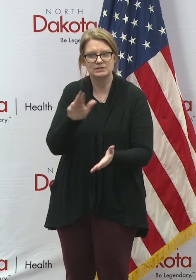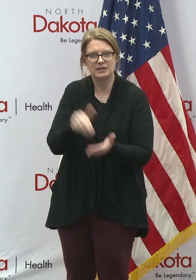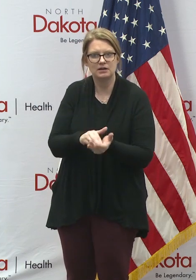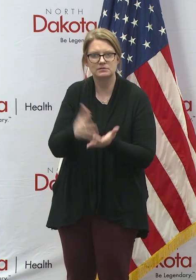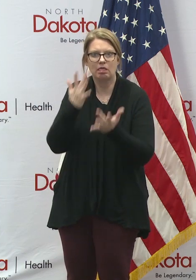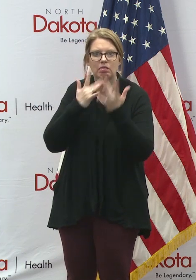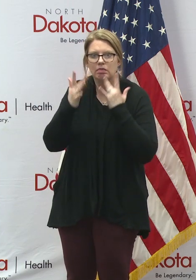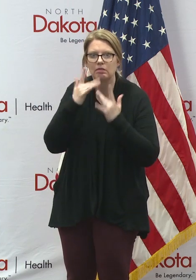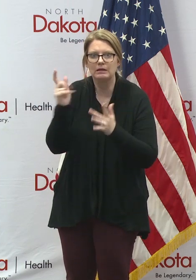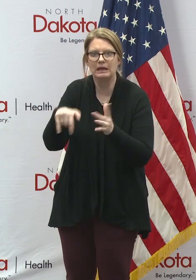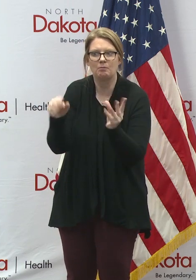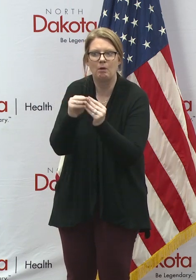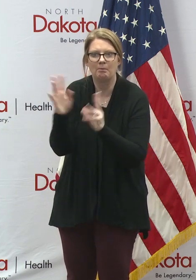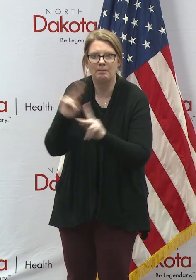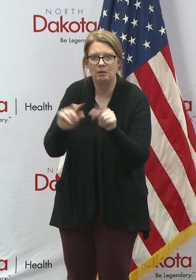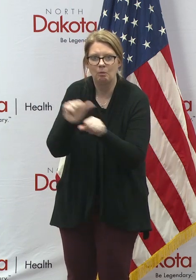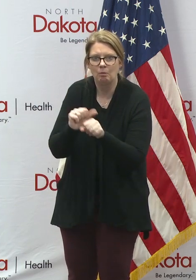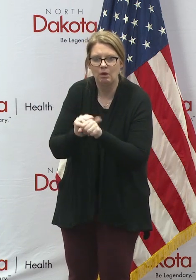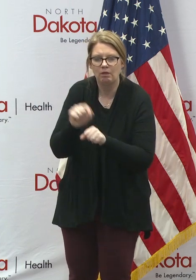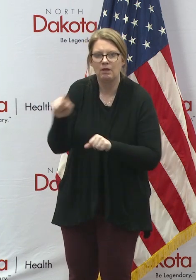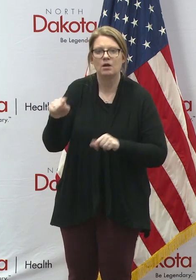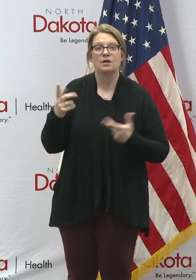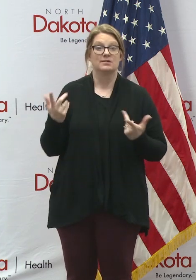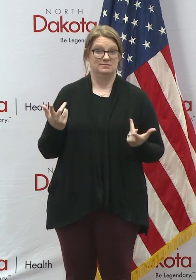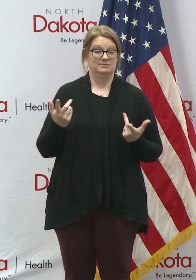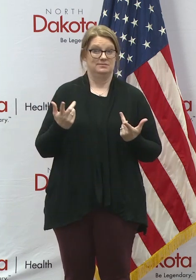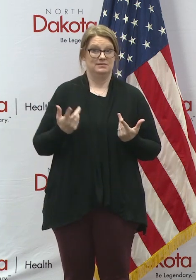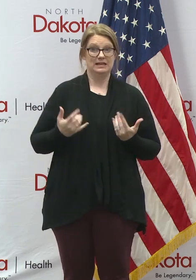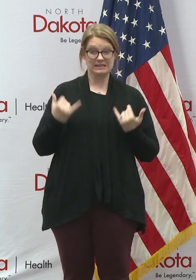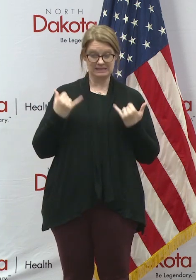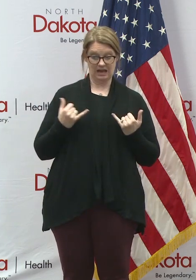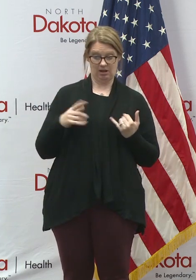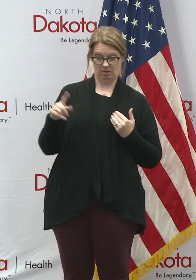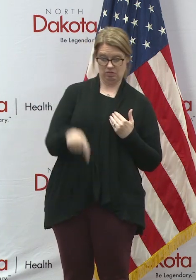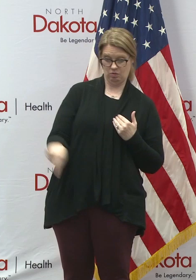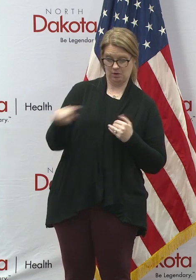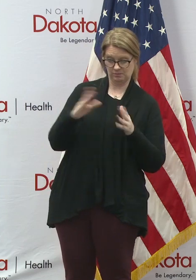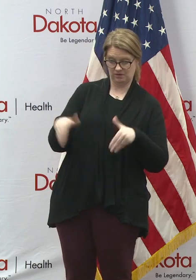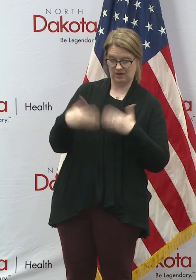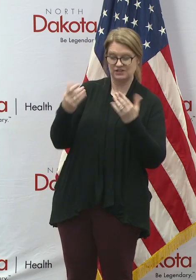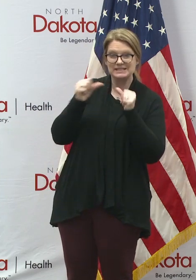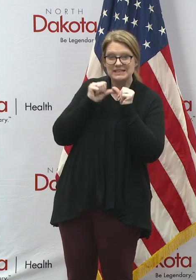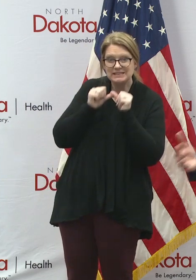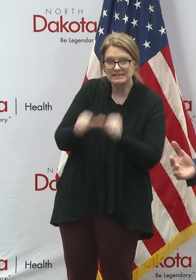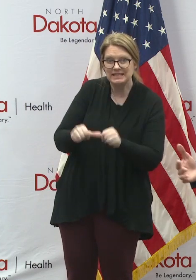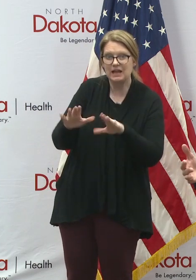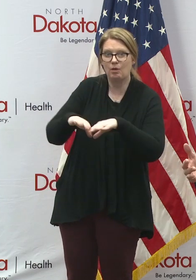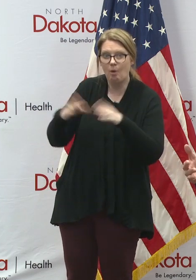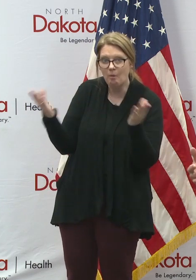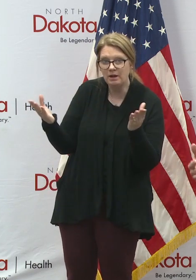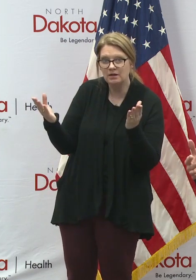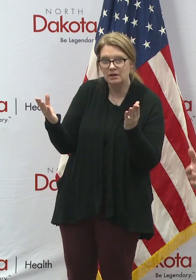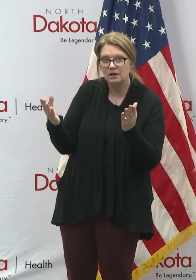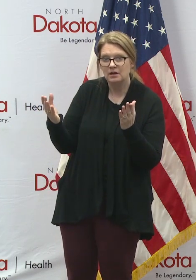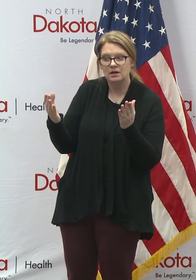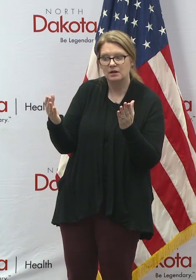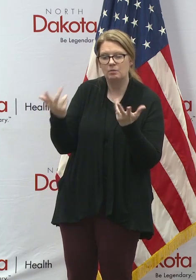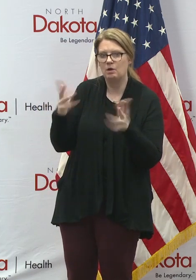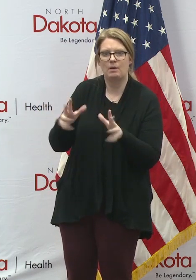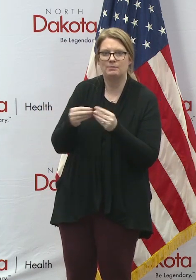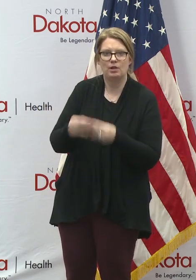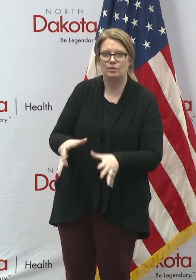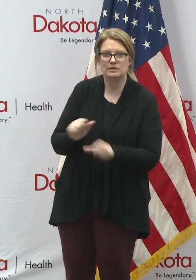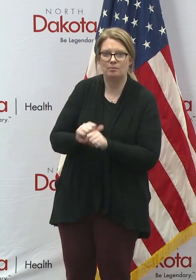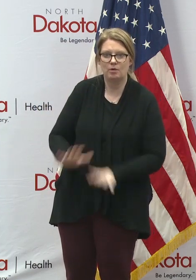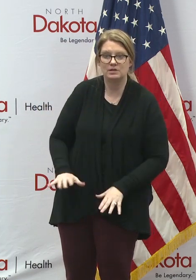find them. The last thing we want to do is is have those providers who are working hard to provide that care lose their employee base. We'd like